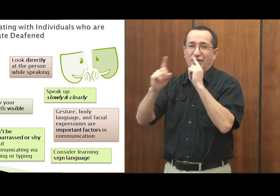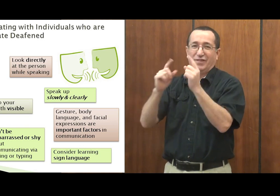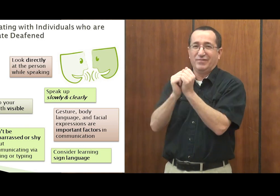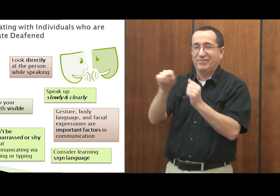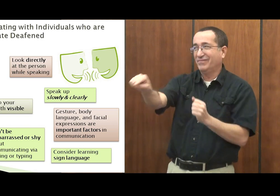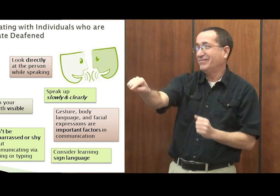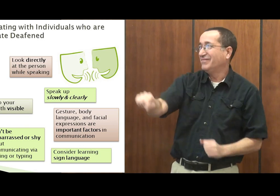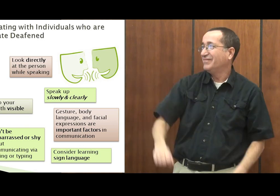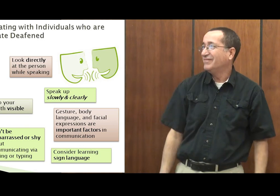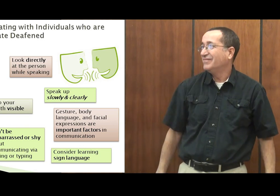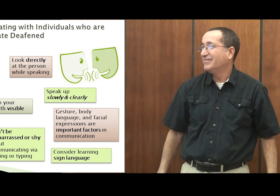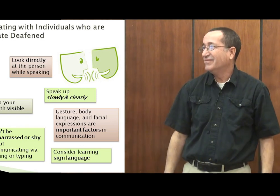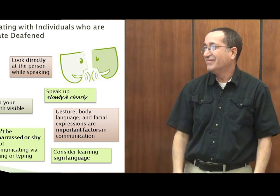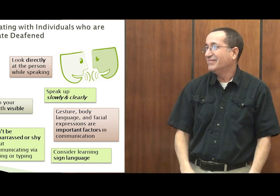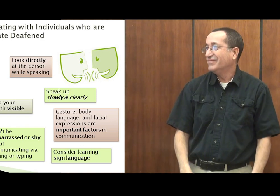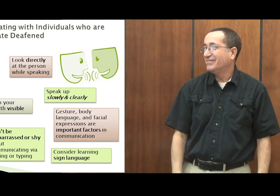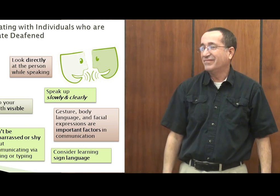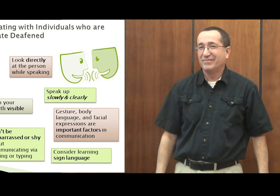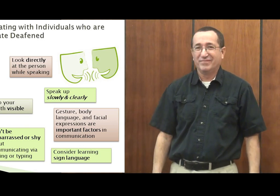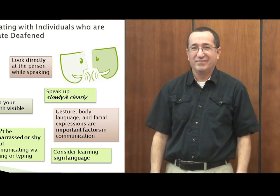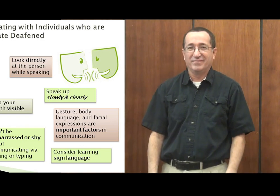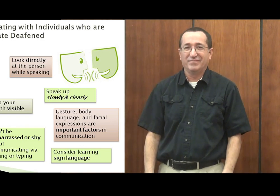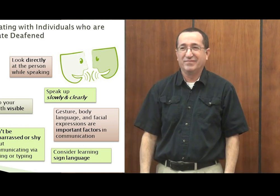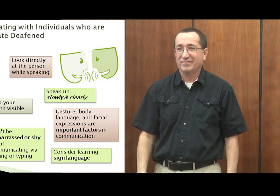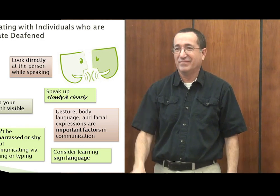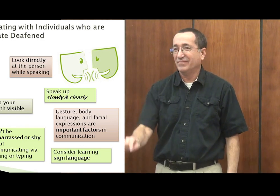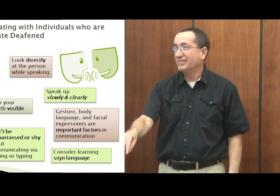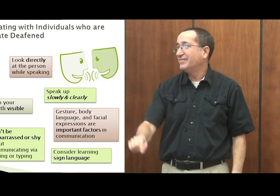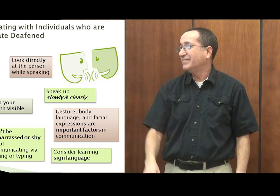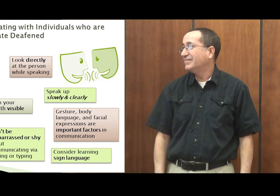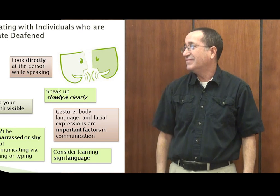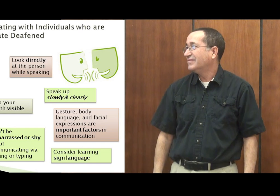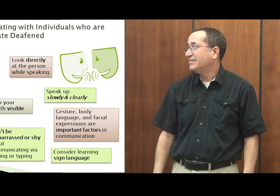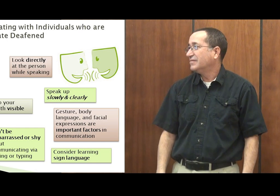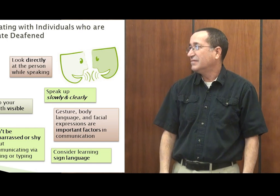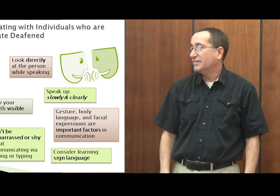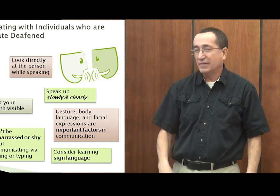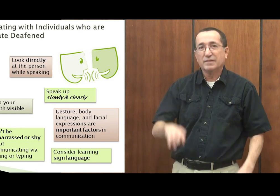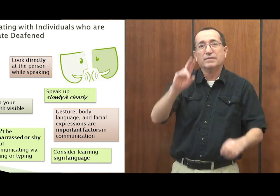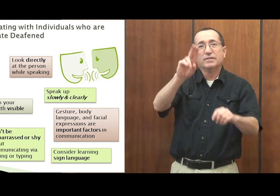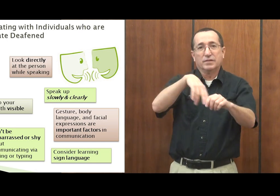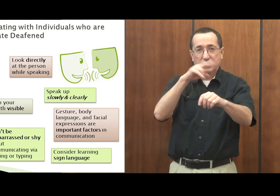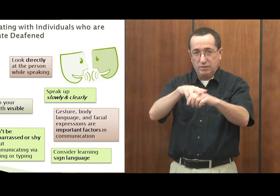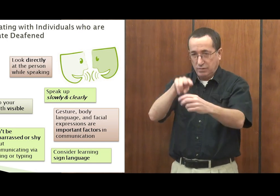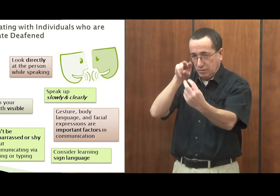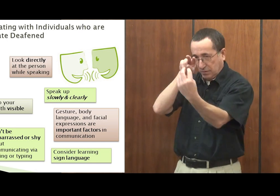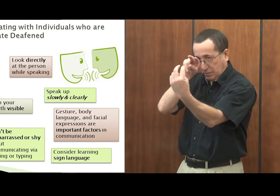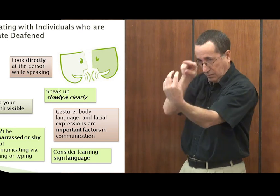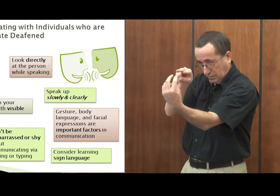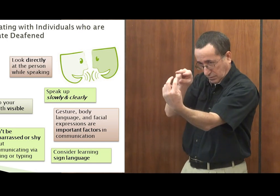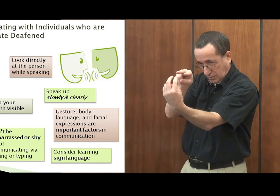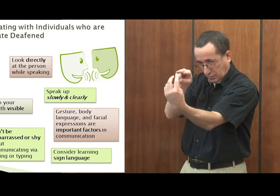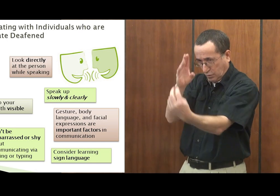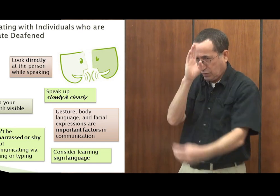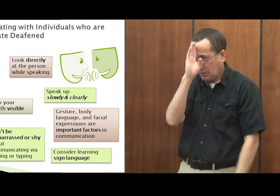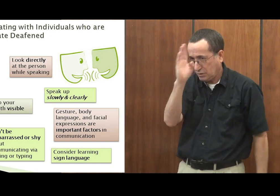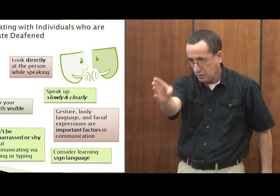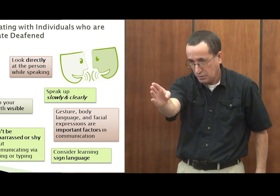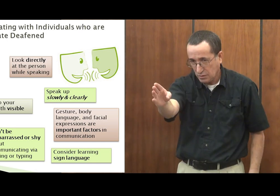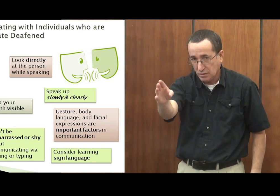turns and you have that eye contact. Then you know you're able to communicate. Again, look